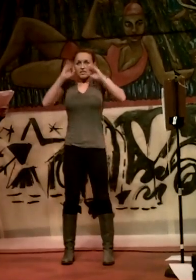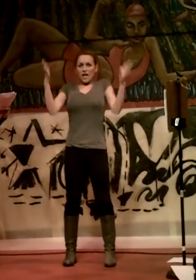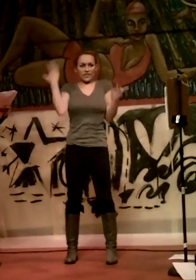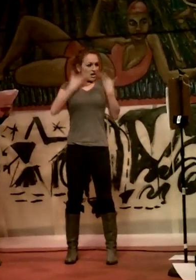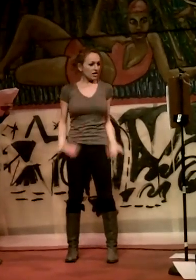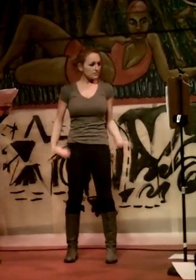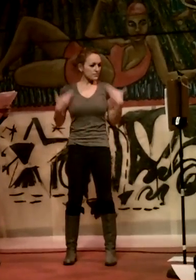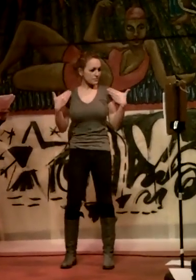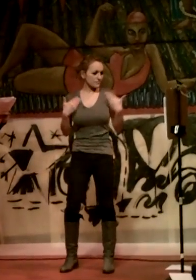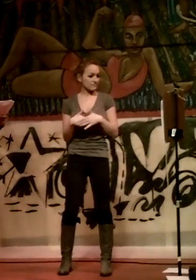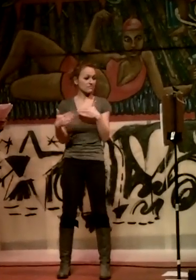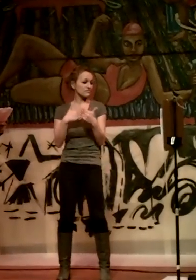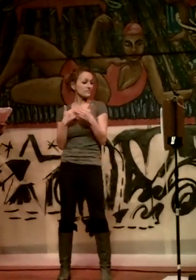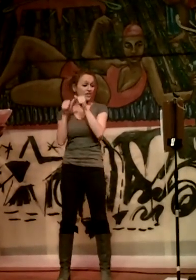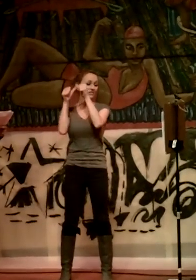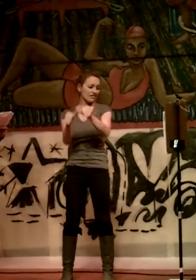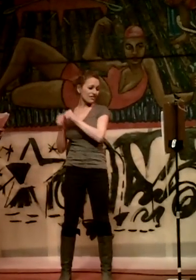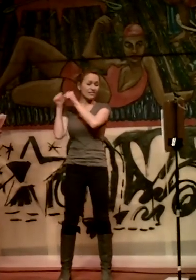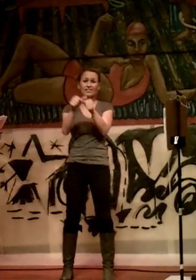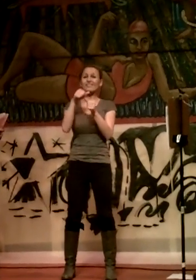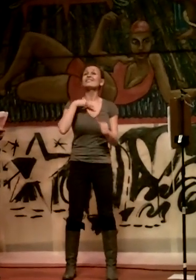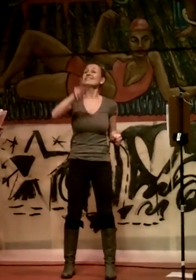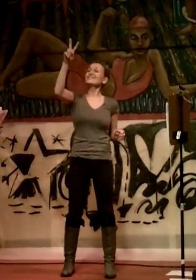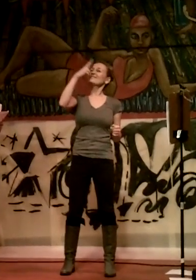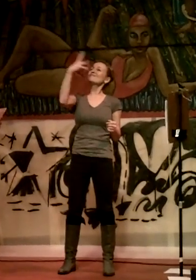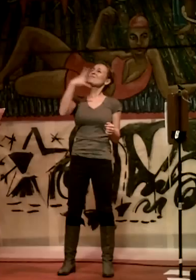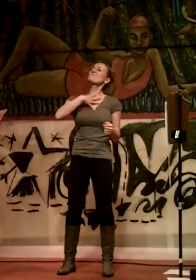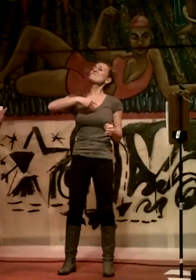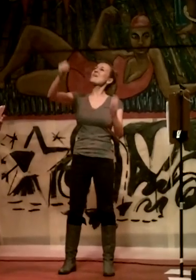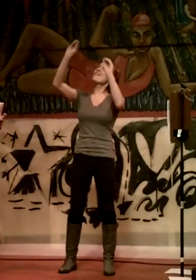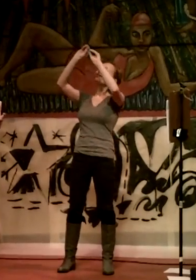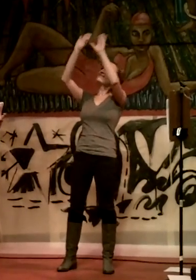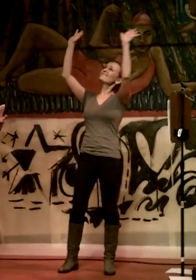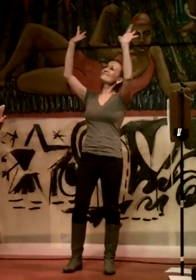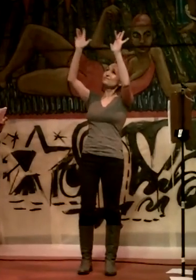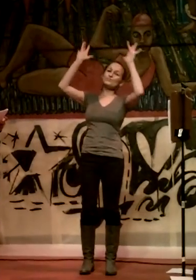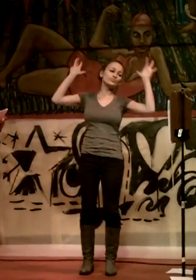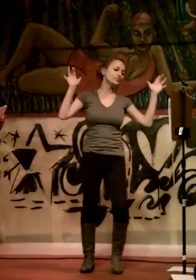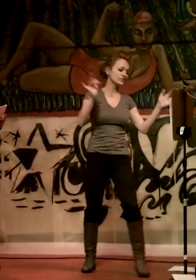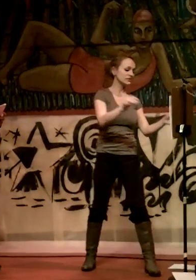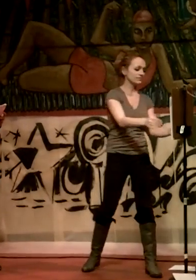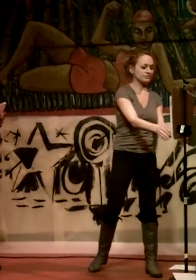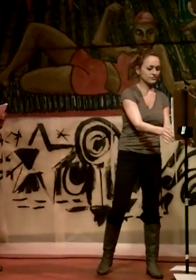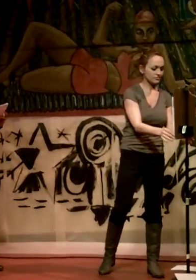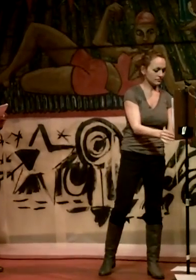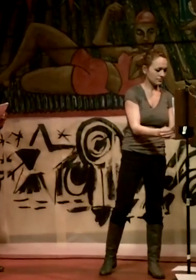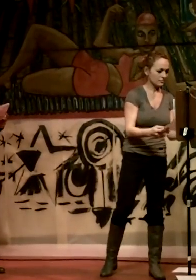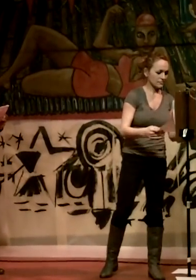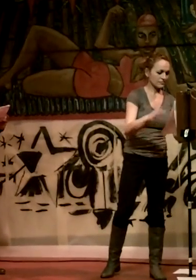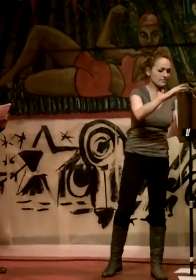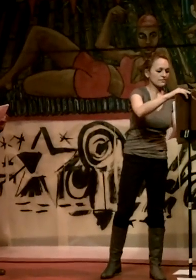their ends. They wake today with a blanket sky of white sparkles.